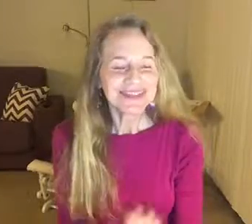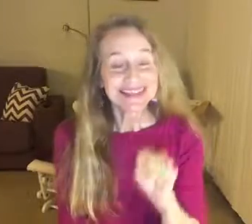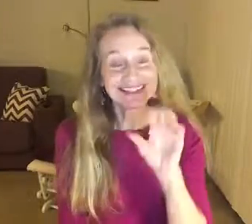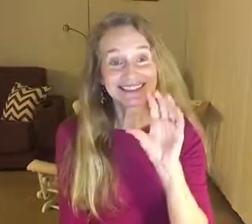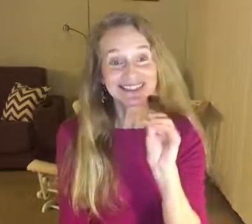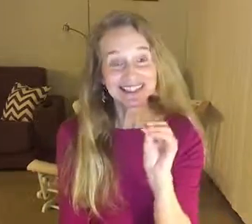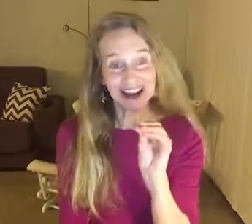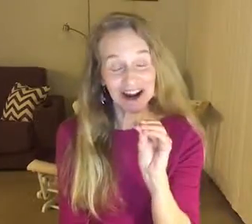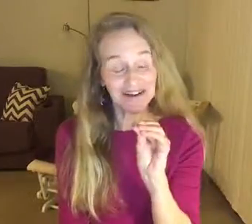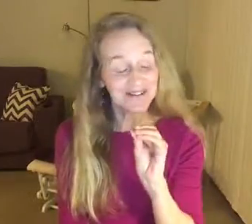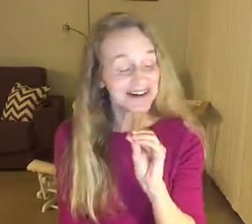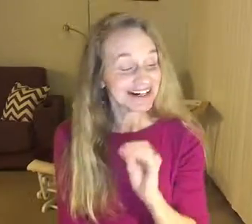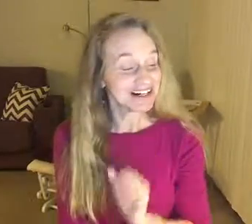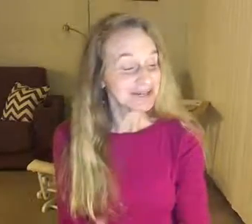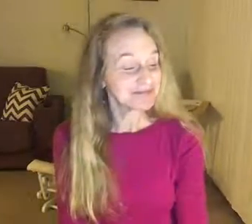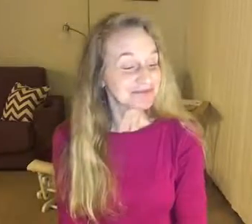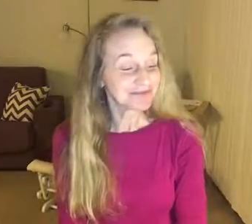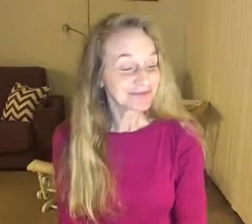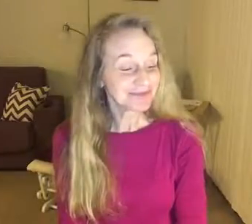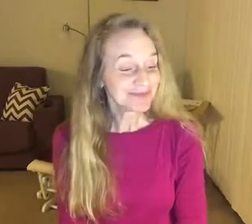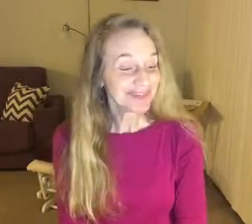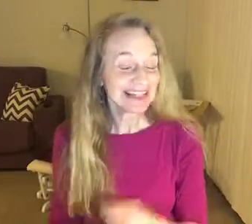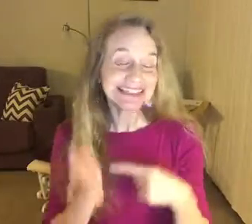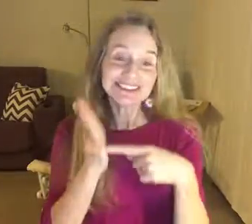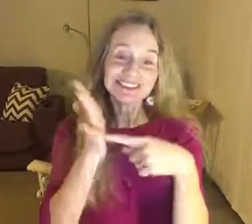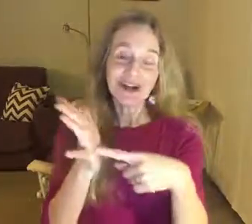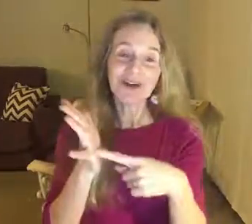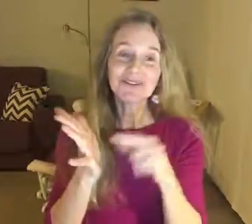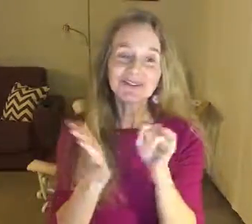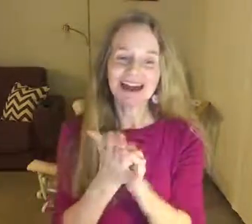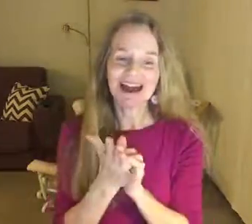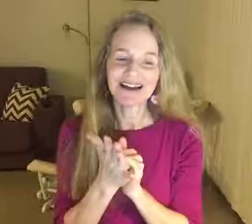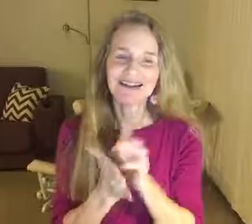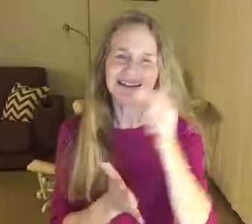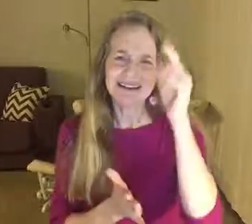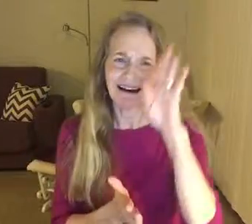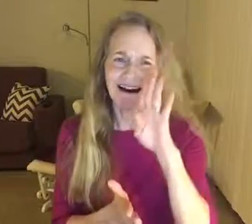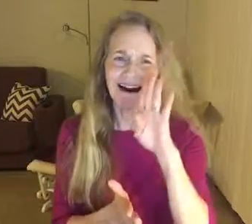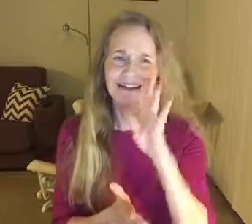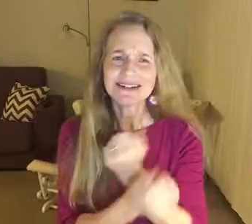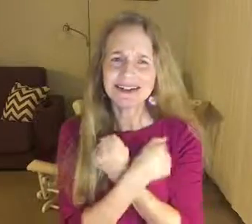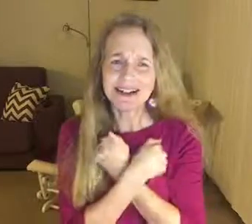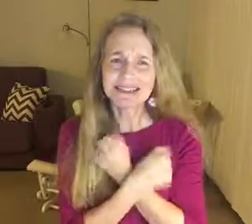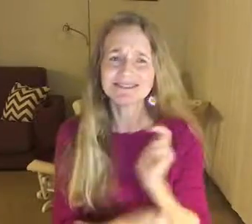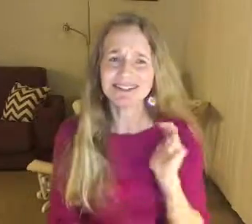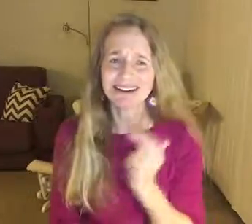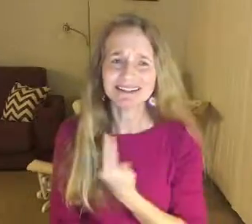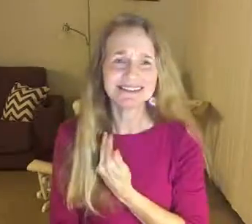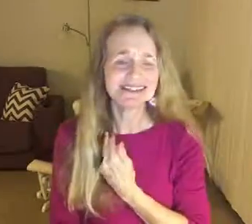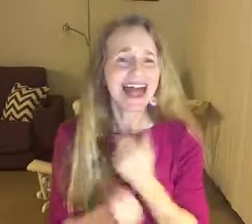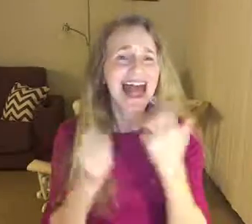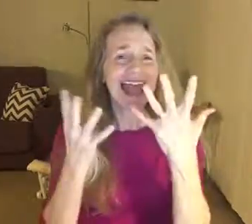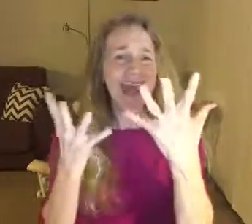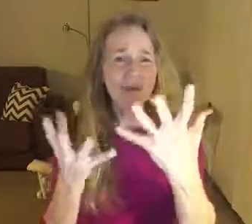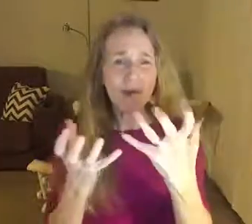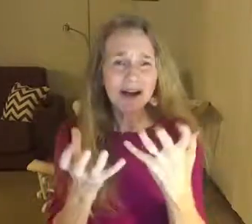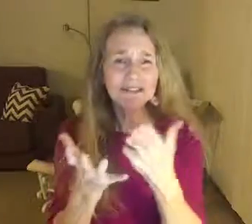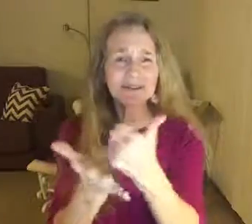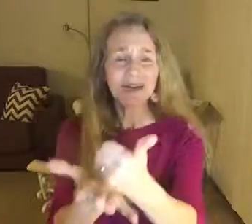It's so, um, it's so that God knows us. He wants to